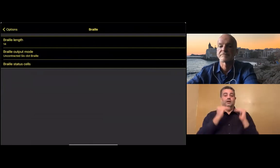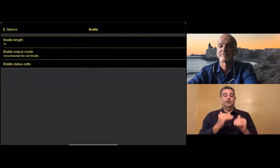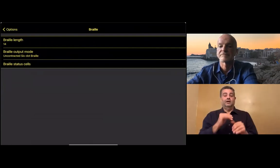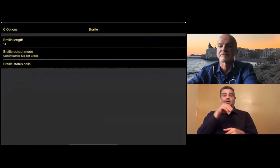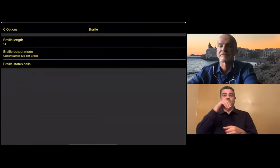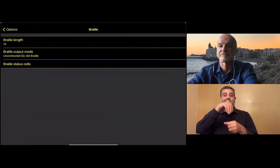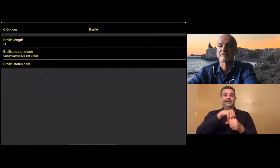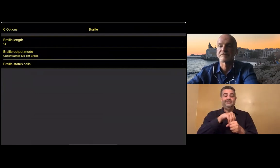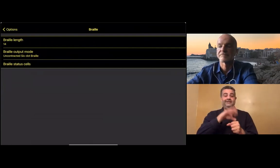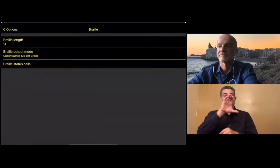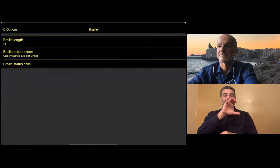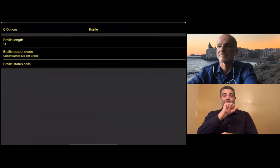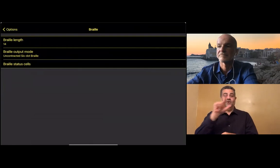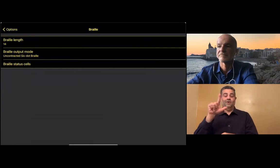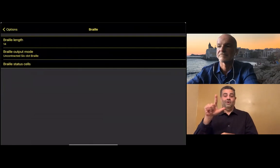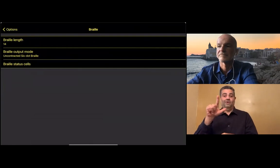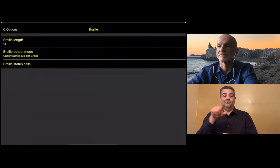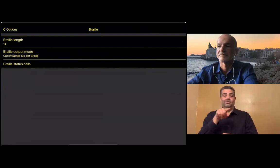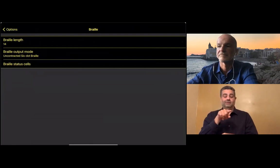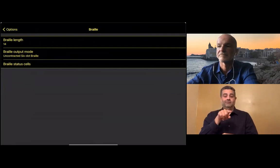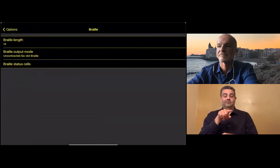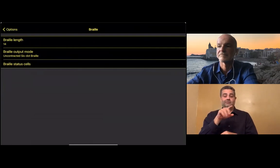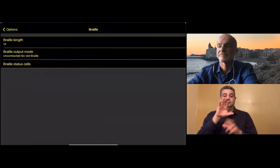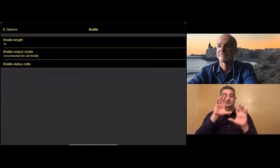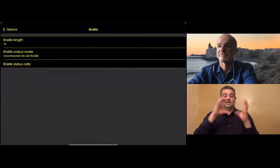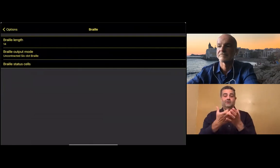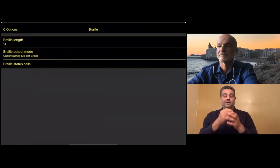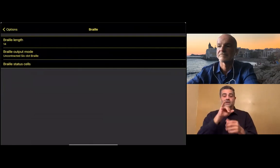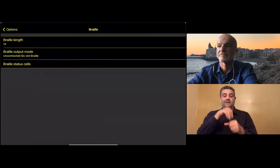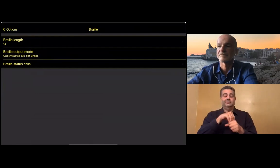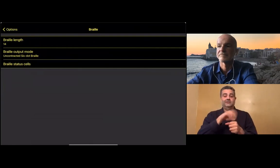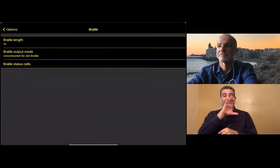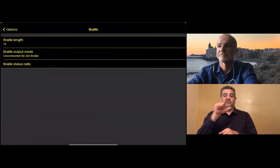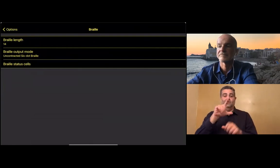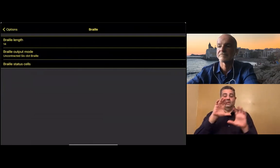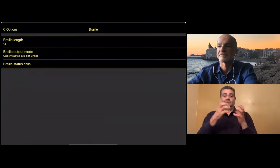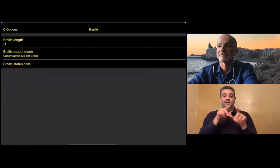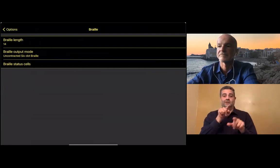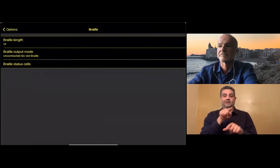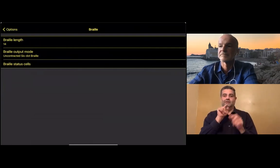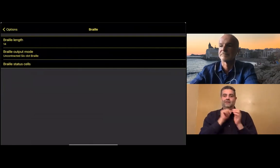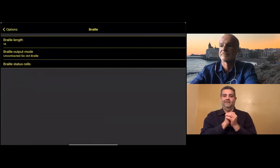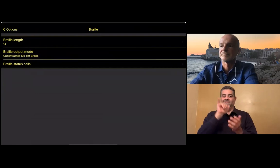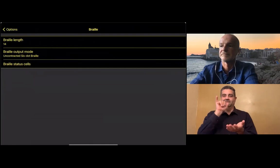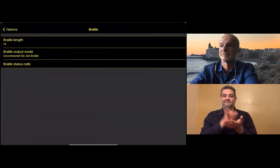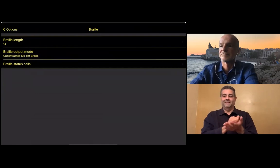And these are the same options. If you miss that wizard. Then in call.